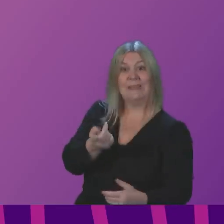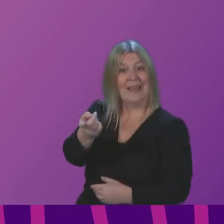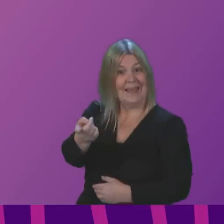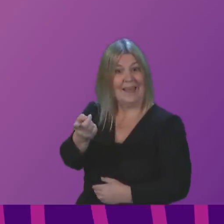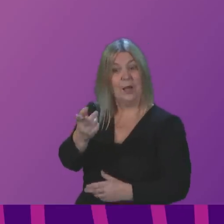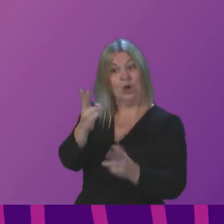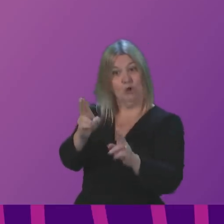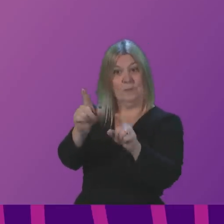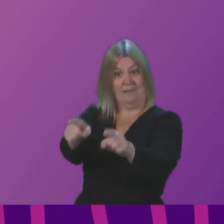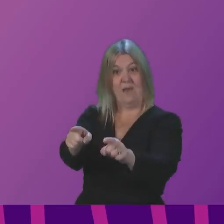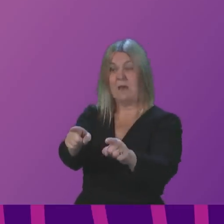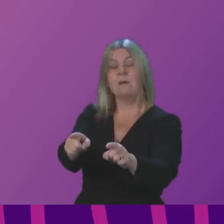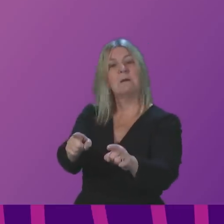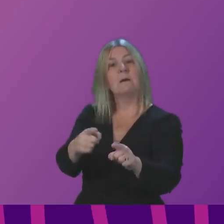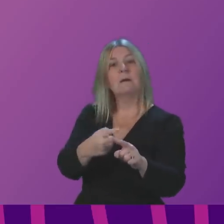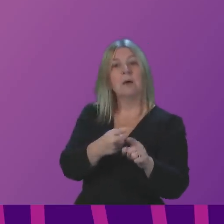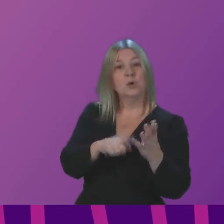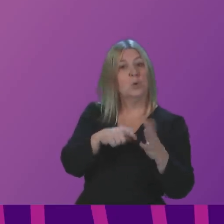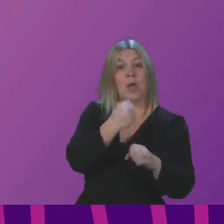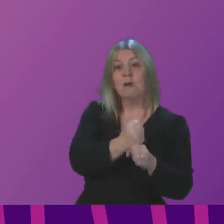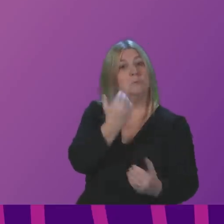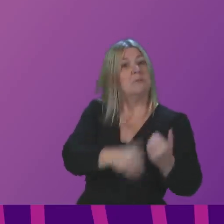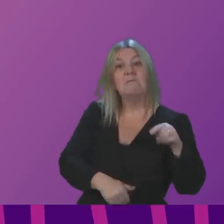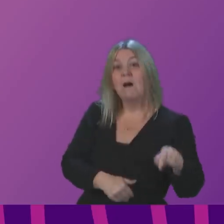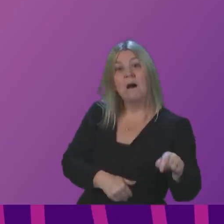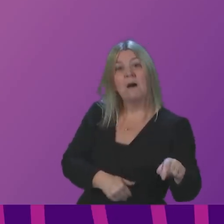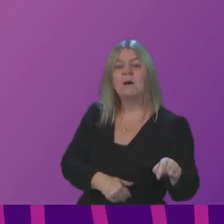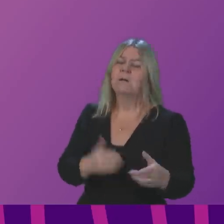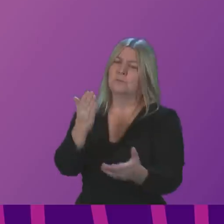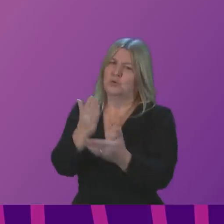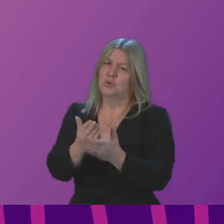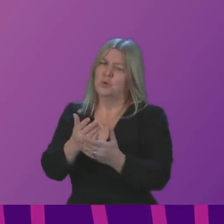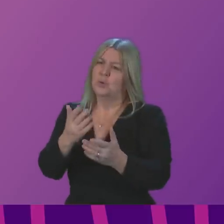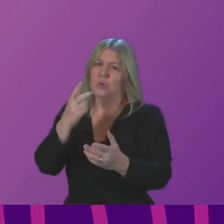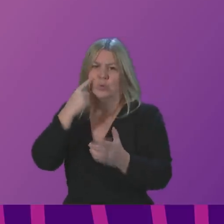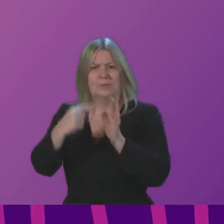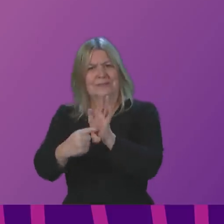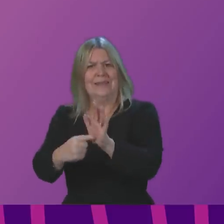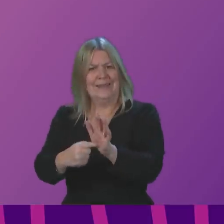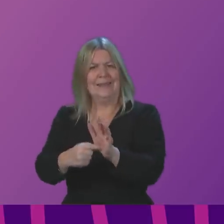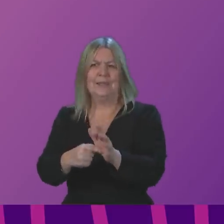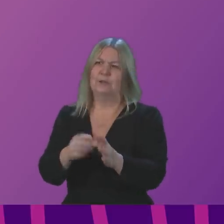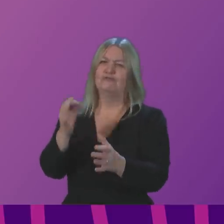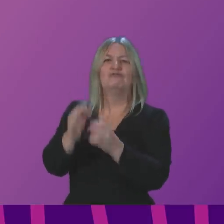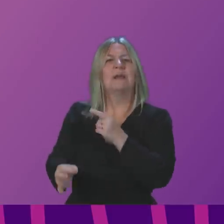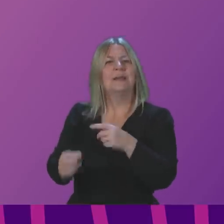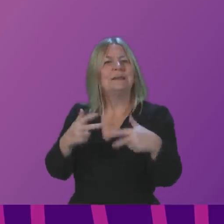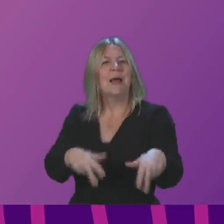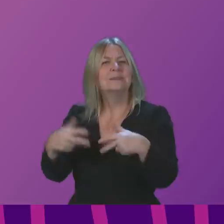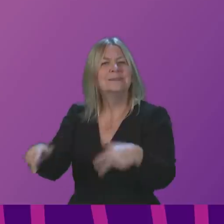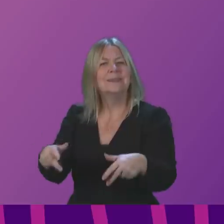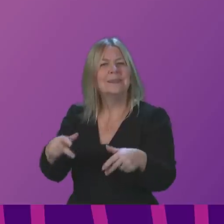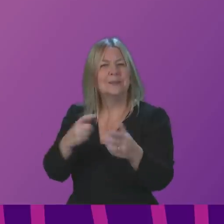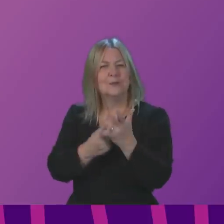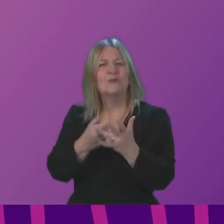provide and interpret our service. I am sure we were all moved by the powerful performance on Strictly Come Dancing when Rose